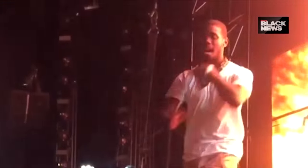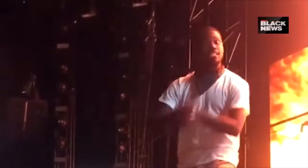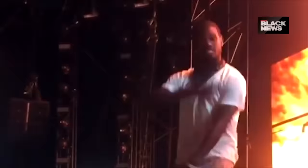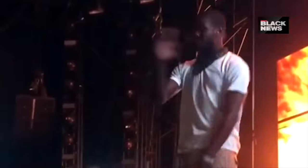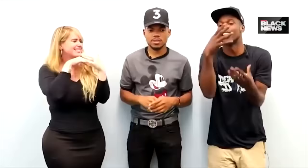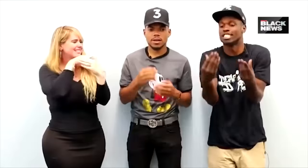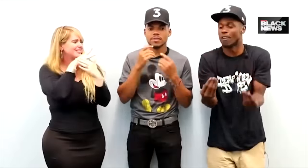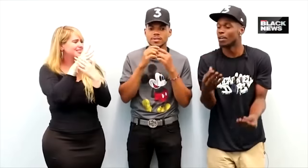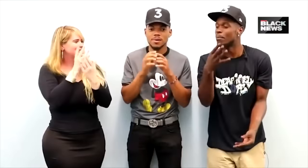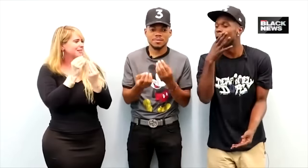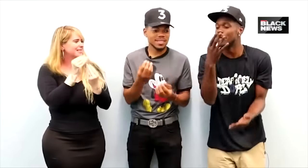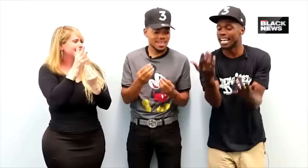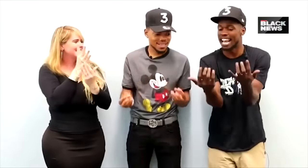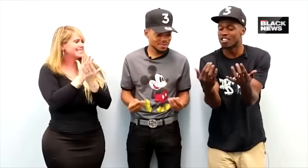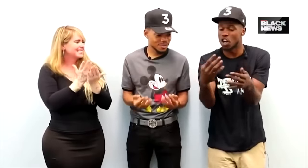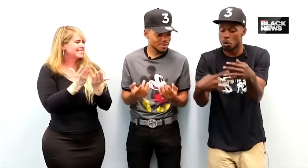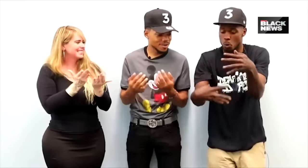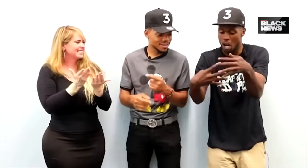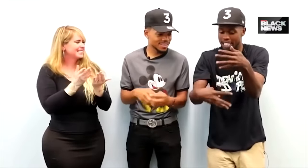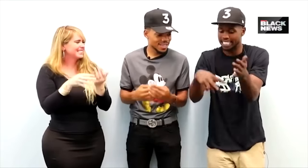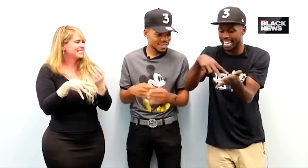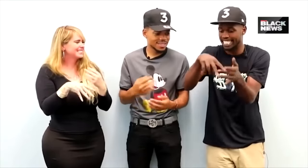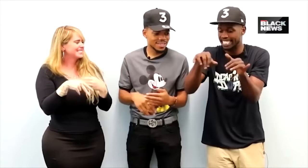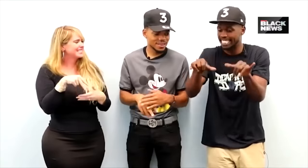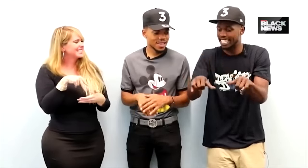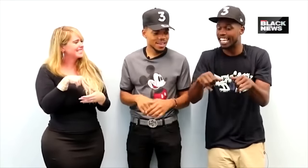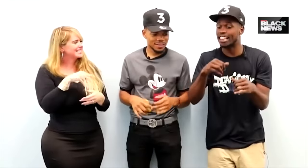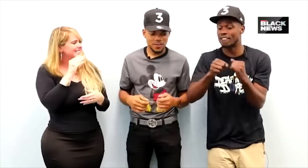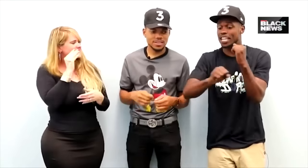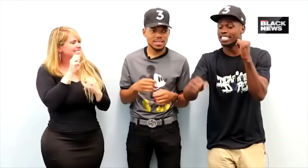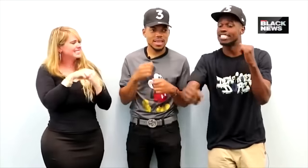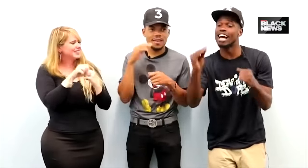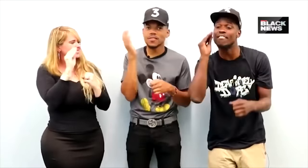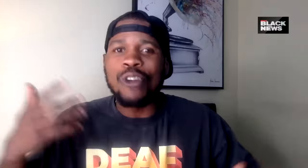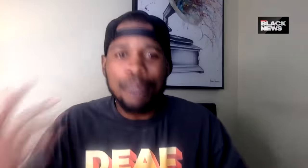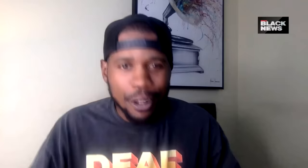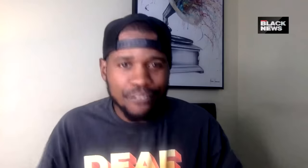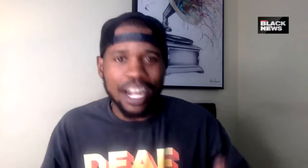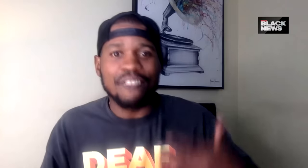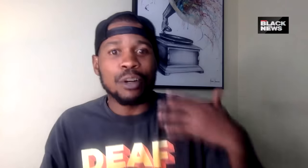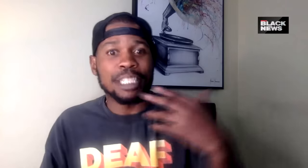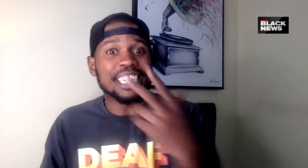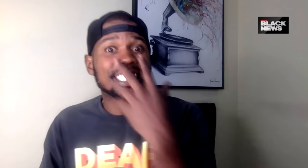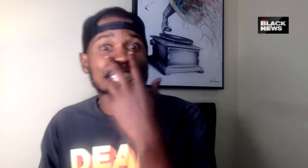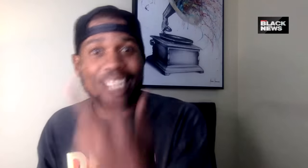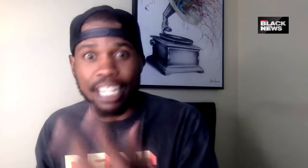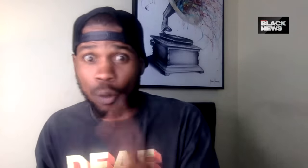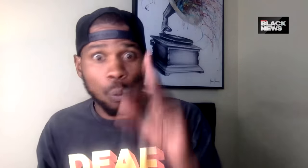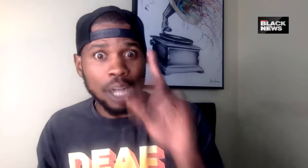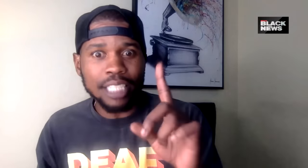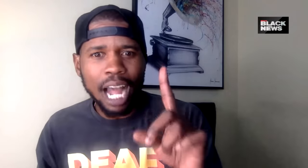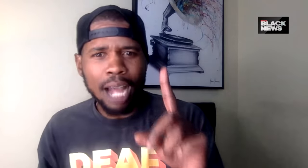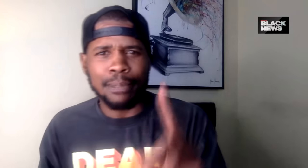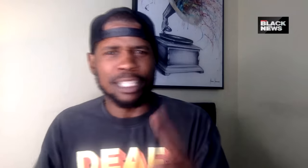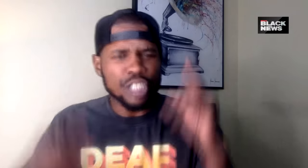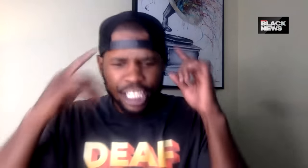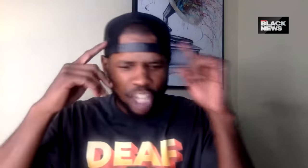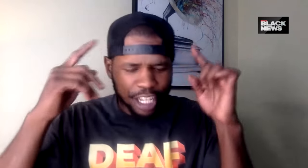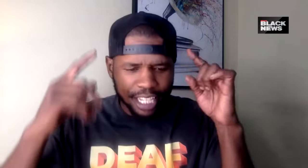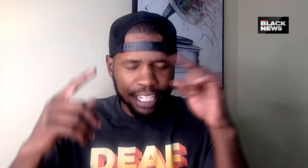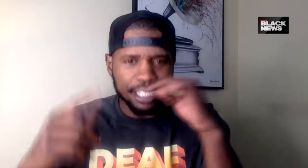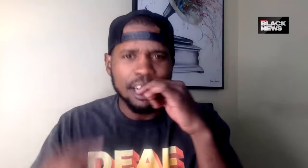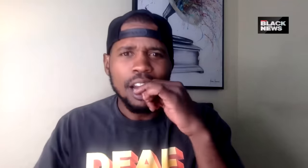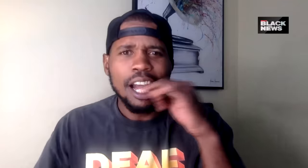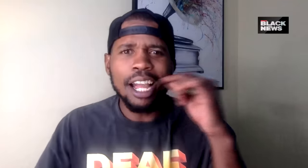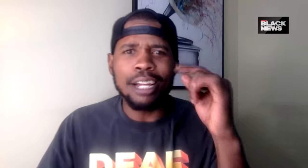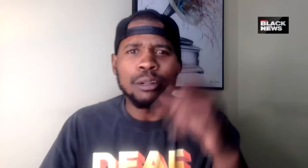them want to become more inclusive and more accessible. So it becomes a domino ripple effect from just seeing it one time and you just